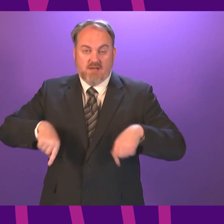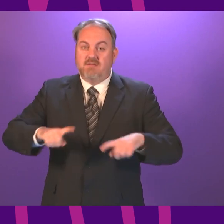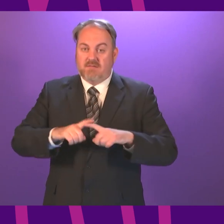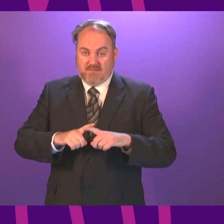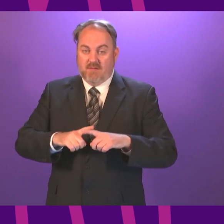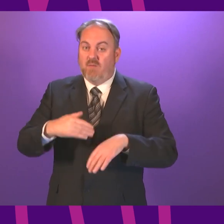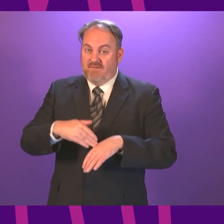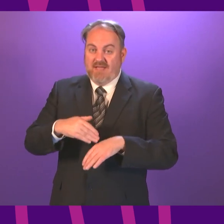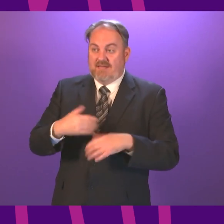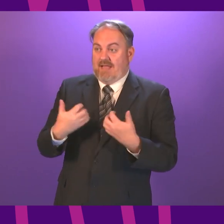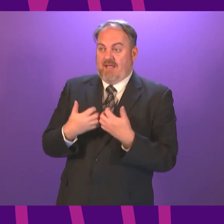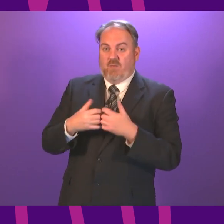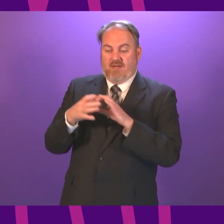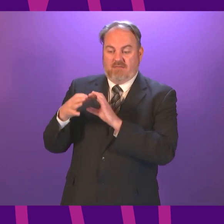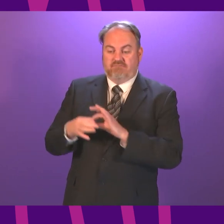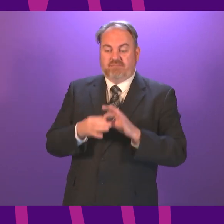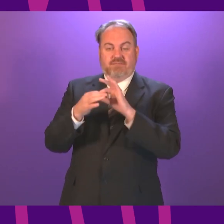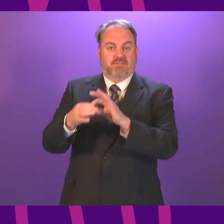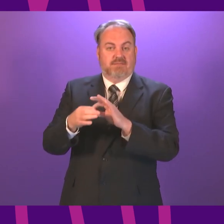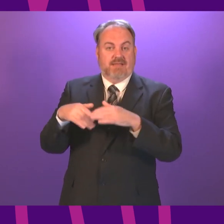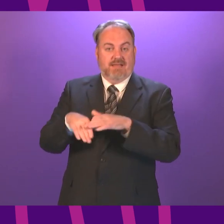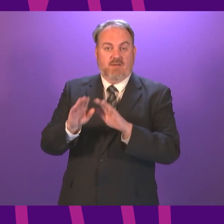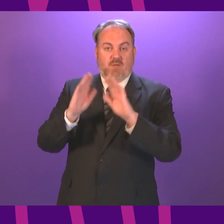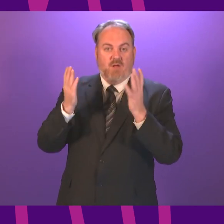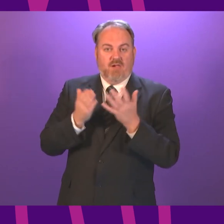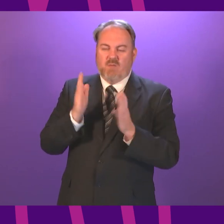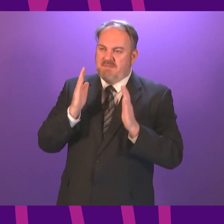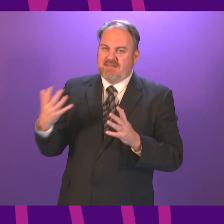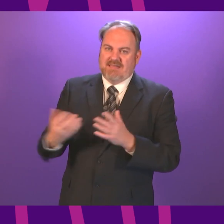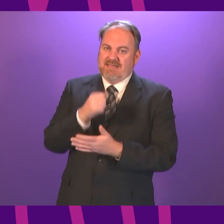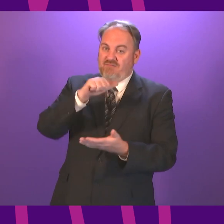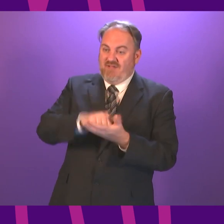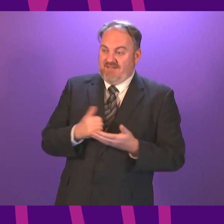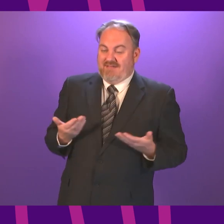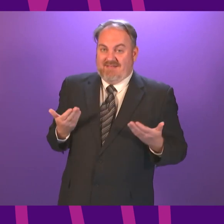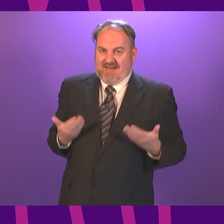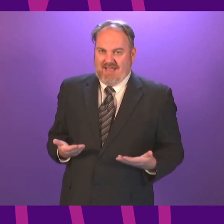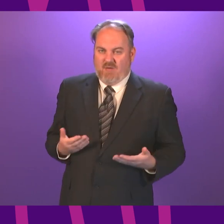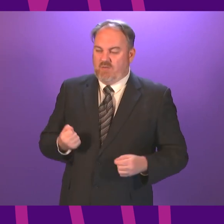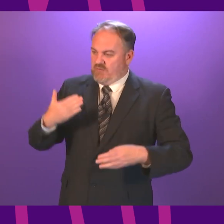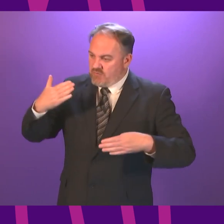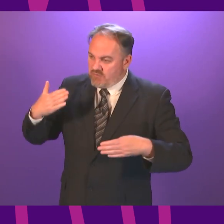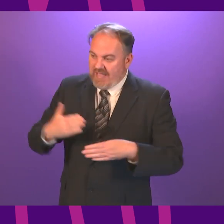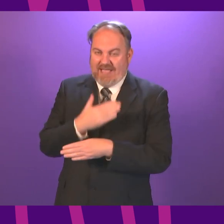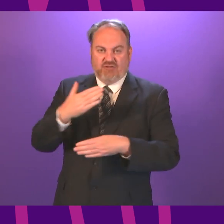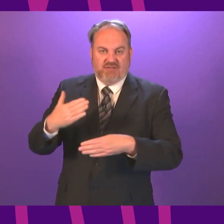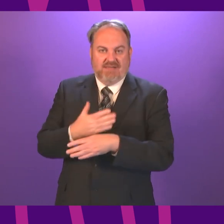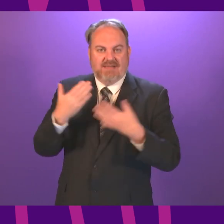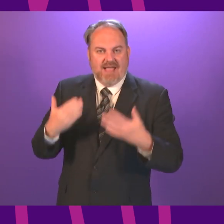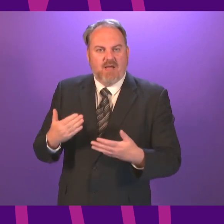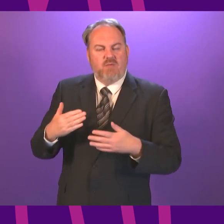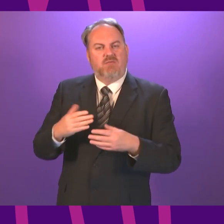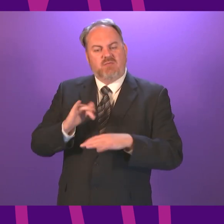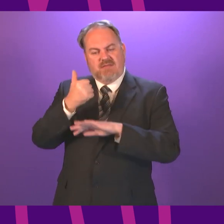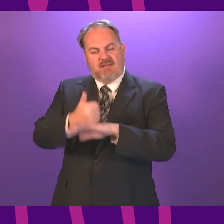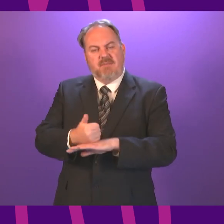society and our place in the world And it's our responsibility to get it right to come together and take action to secure a fair and green recovery